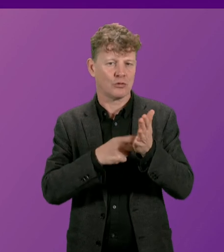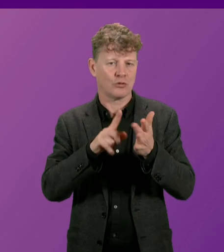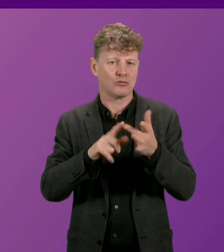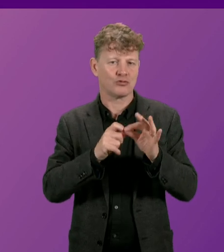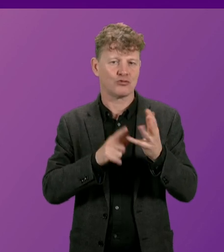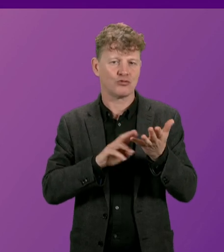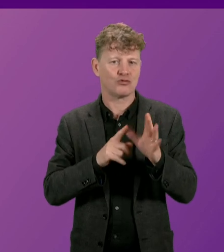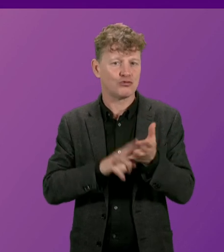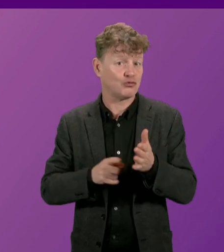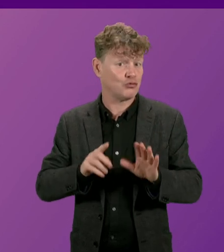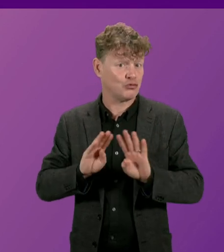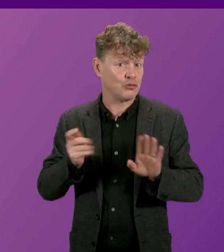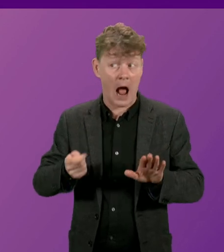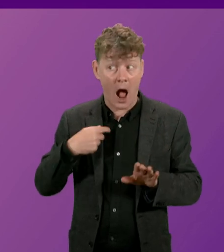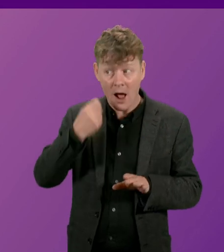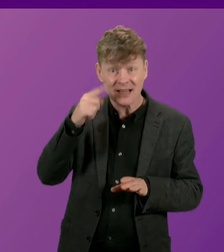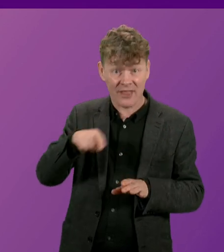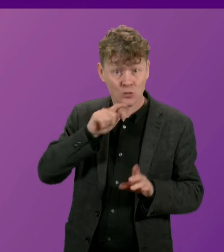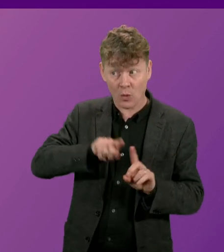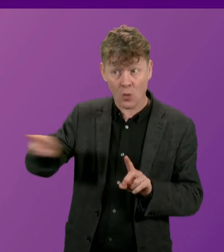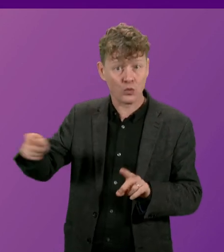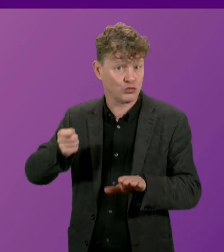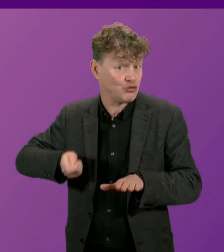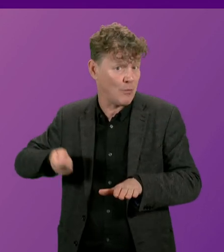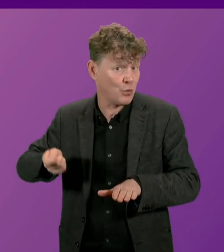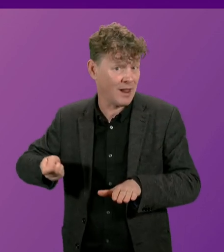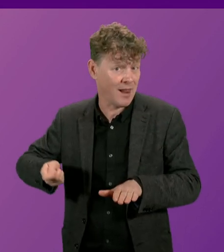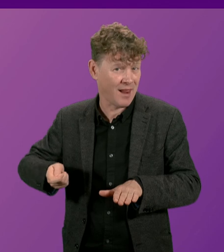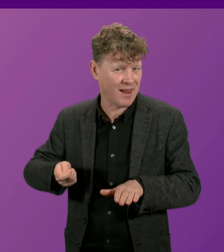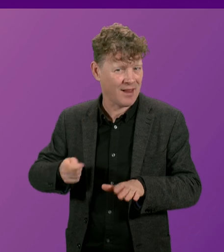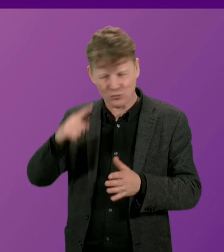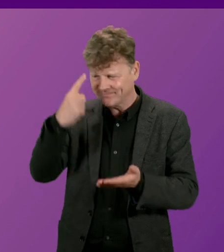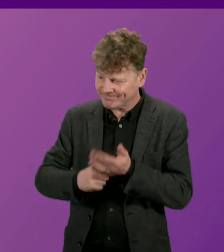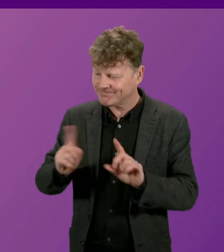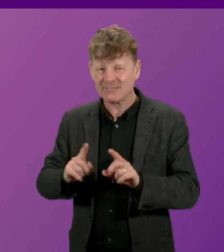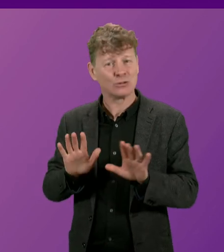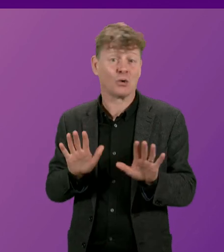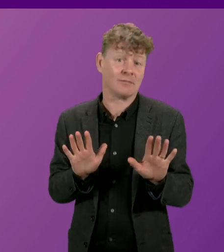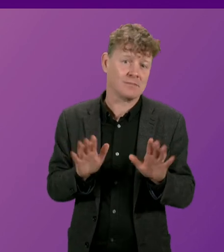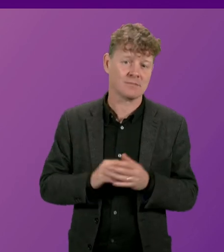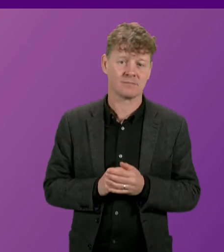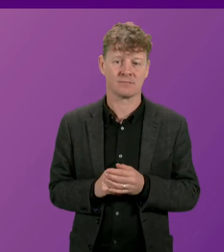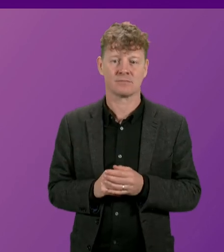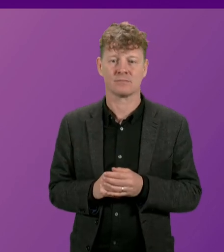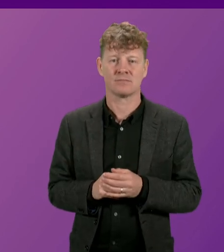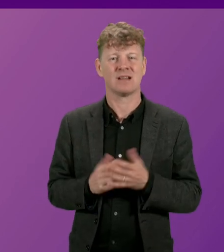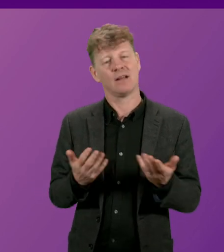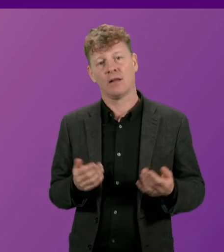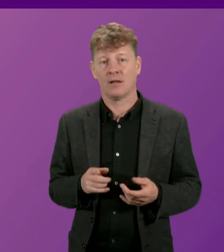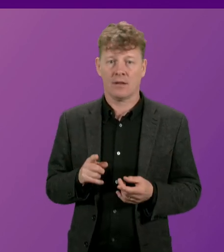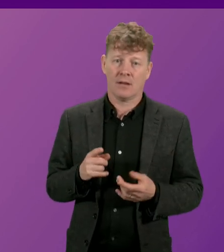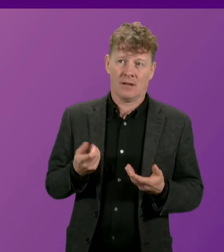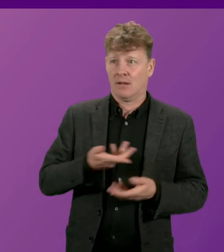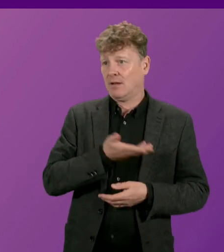is going to tribunal, which is a material part of the process of determining these issues. Now, I know that's cold comfort